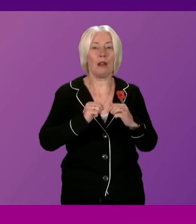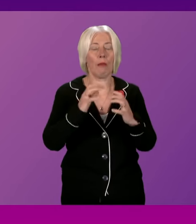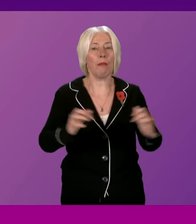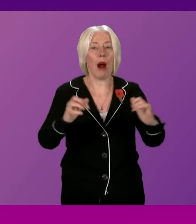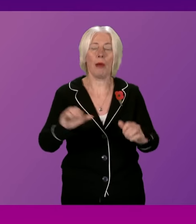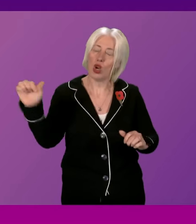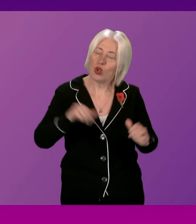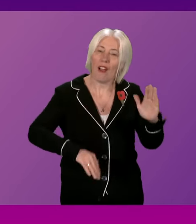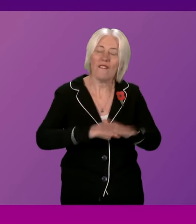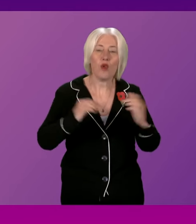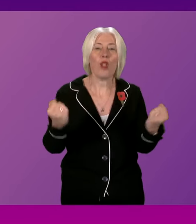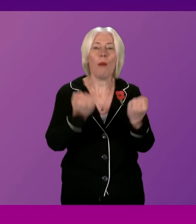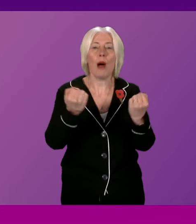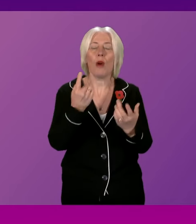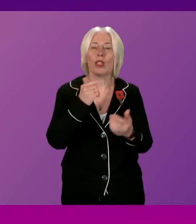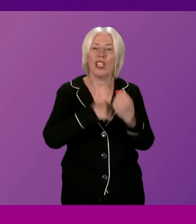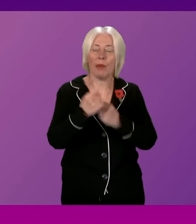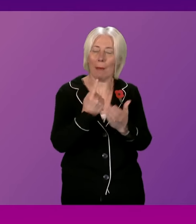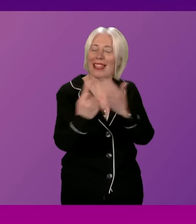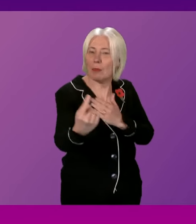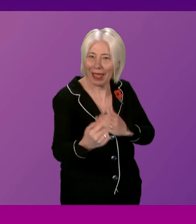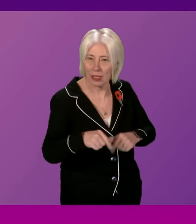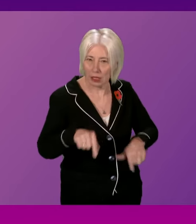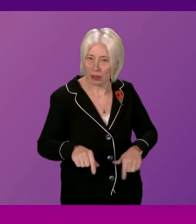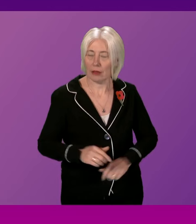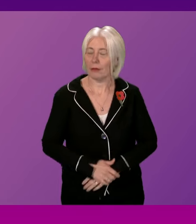an independent country? First Minister.